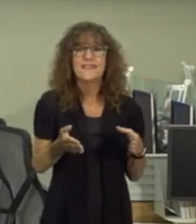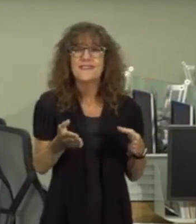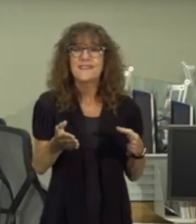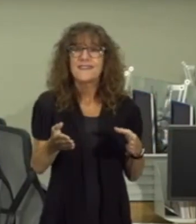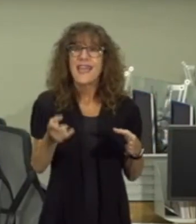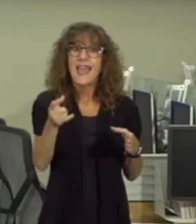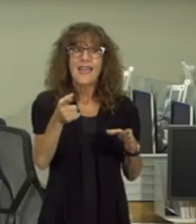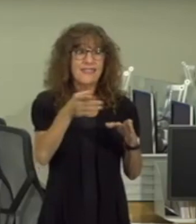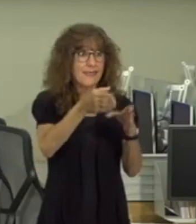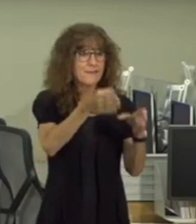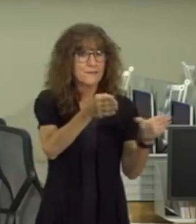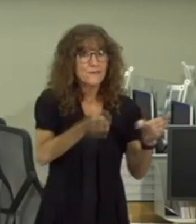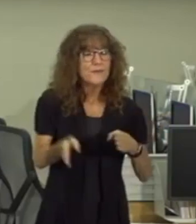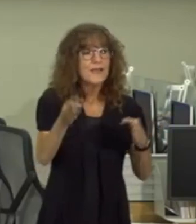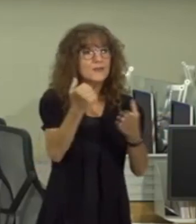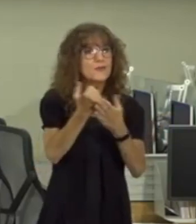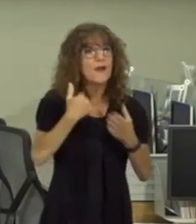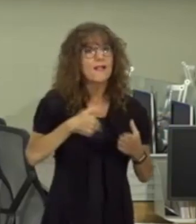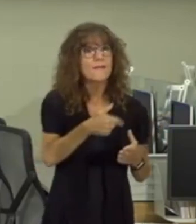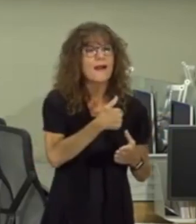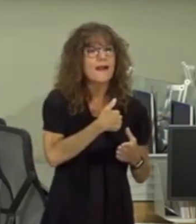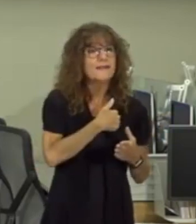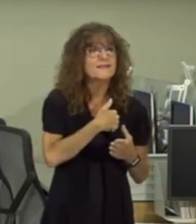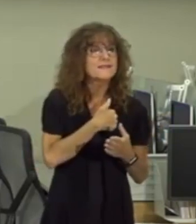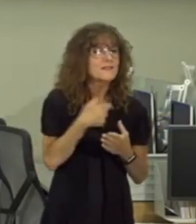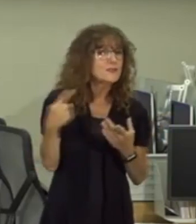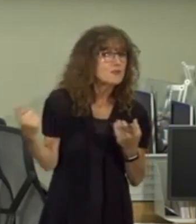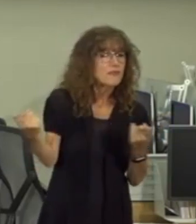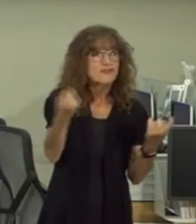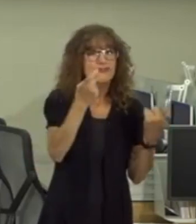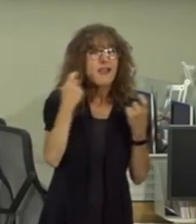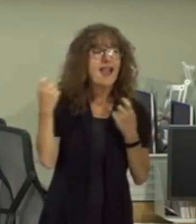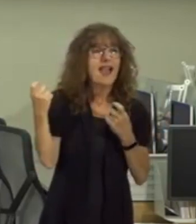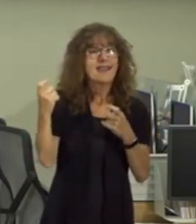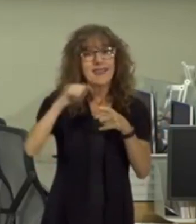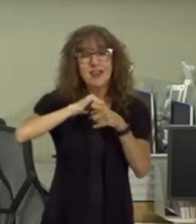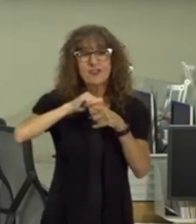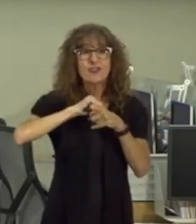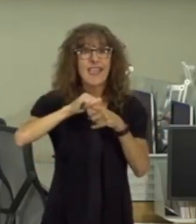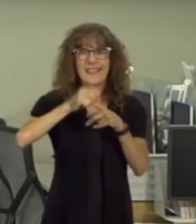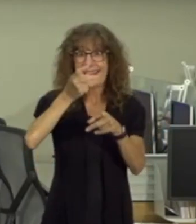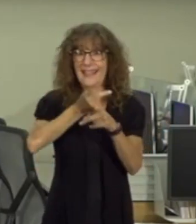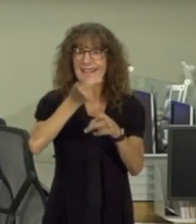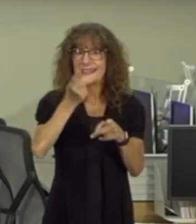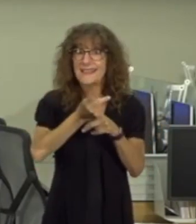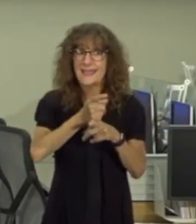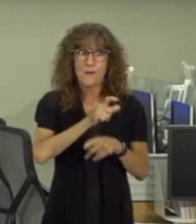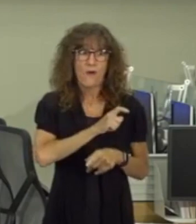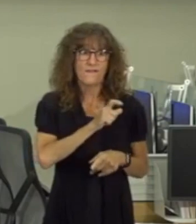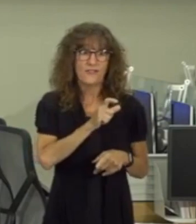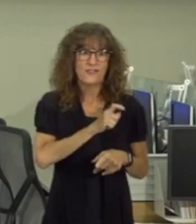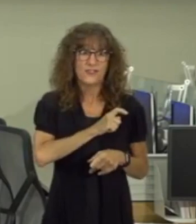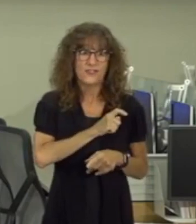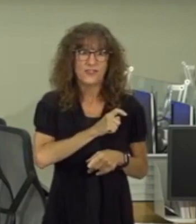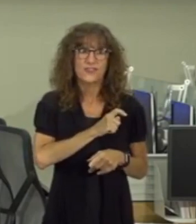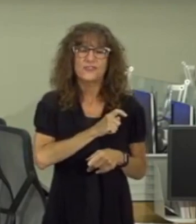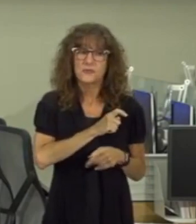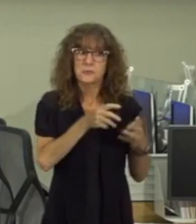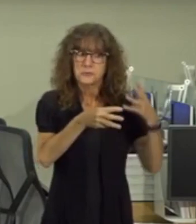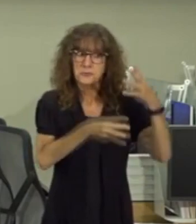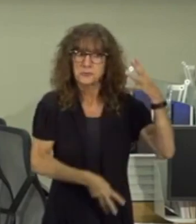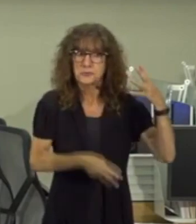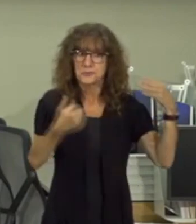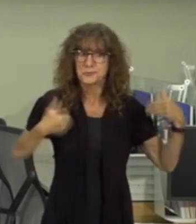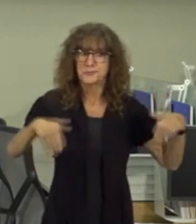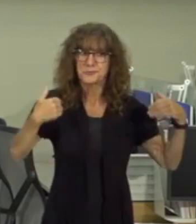prepared um to help us to attract and train and retain officers and so we're it's pretty high list uh that we're